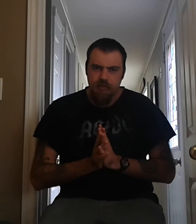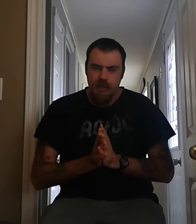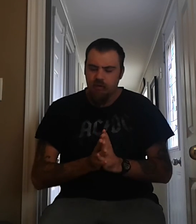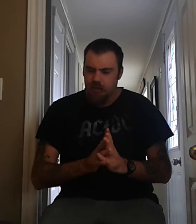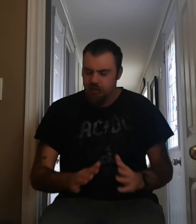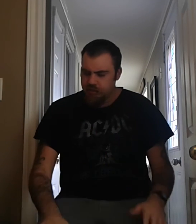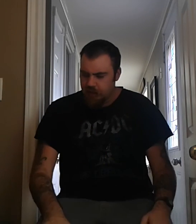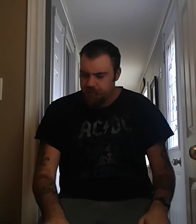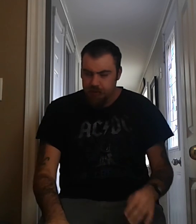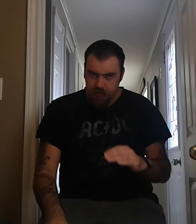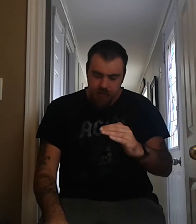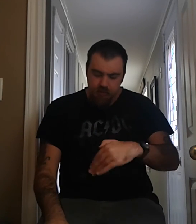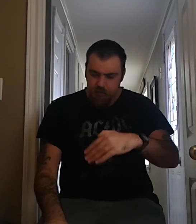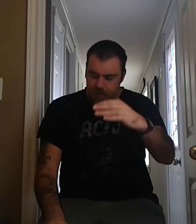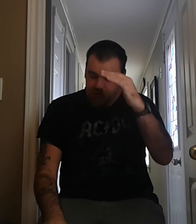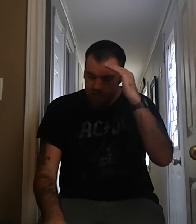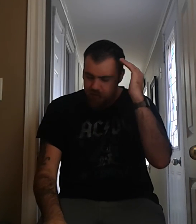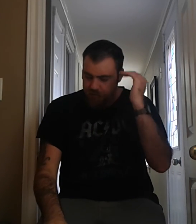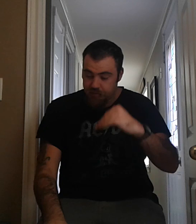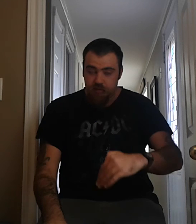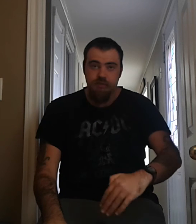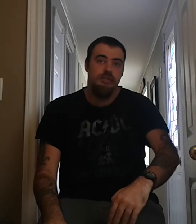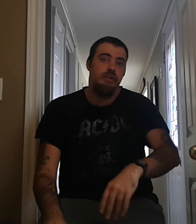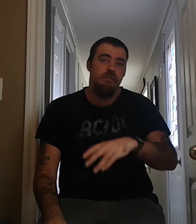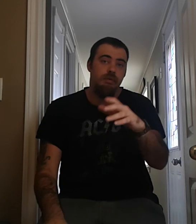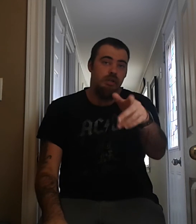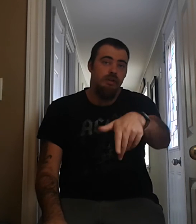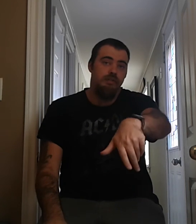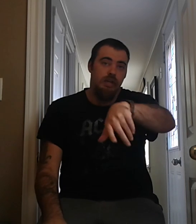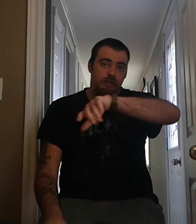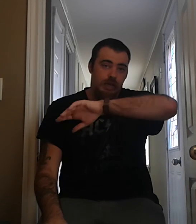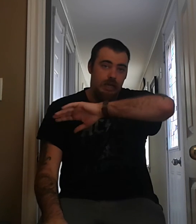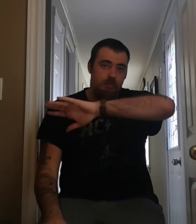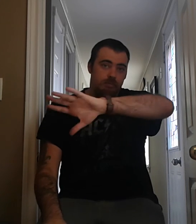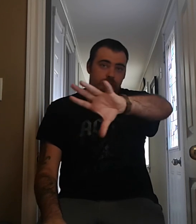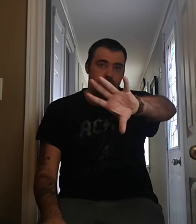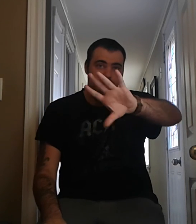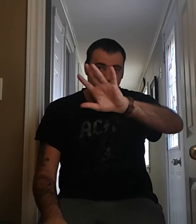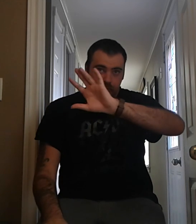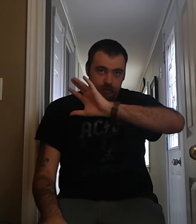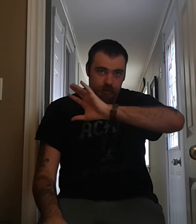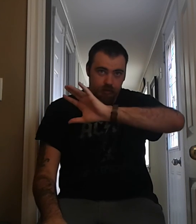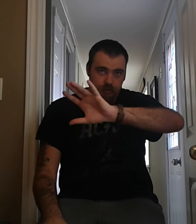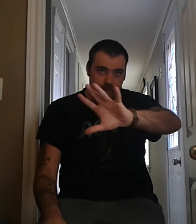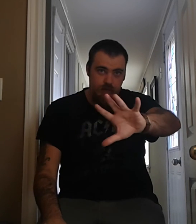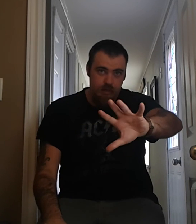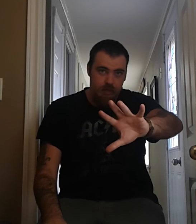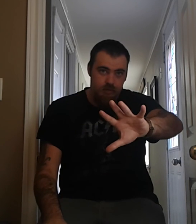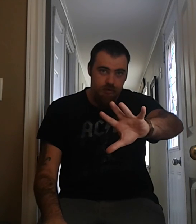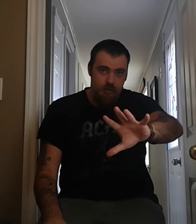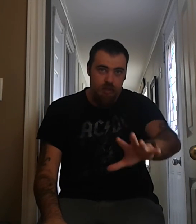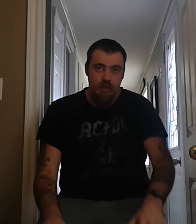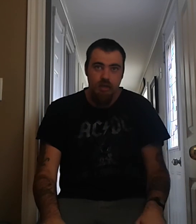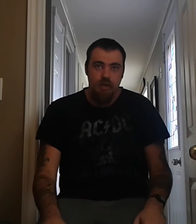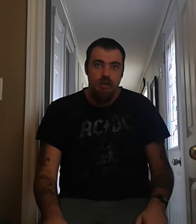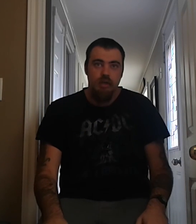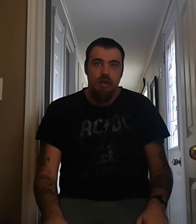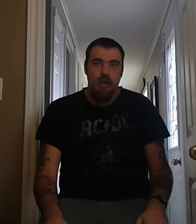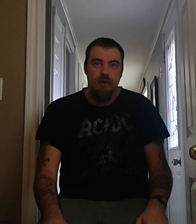that one out. I'll put that, I'm going to put that in the description as well as the other album views by those other three bands. Um,